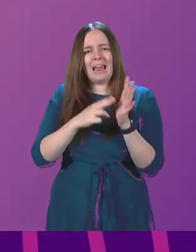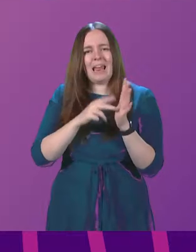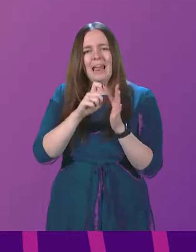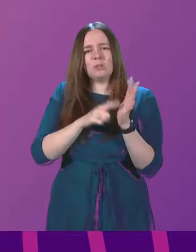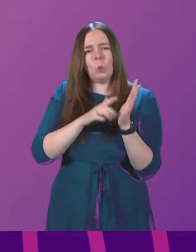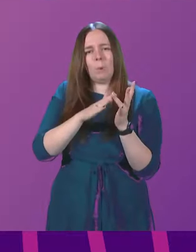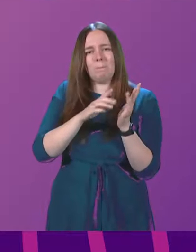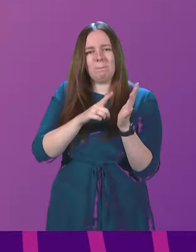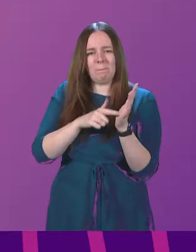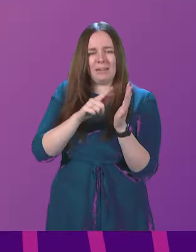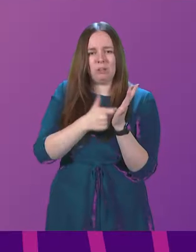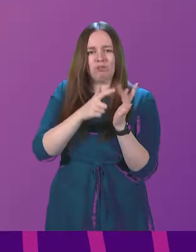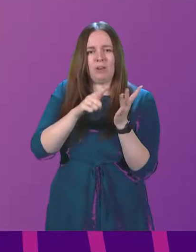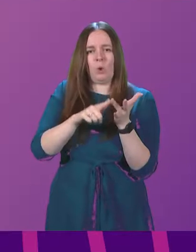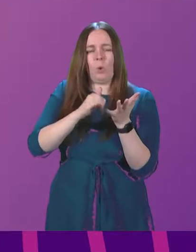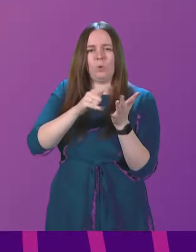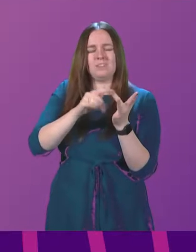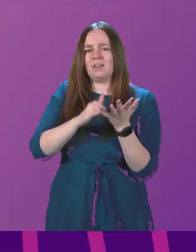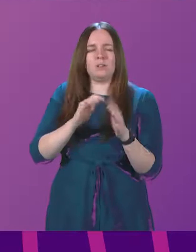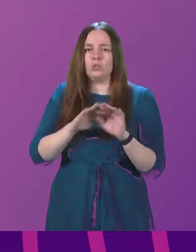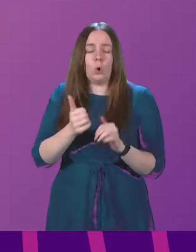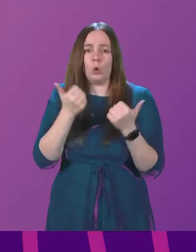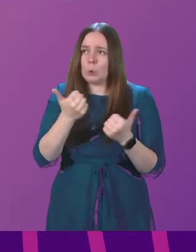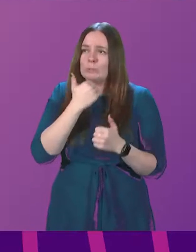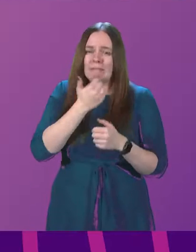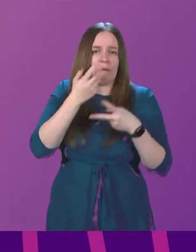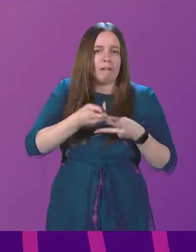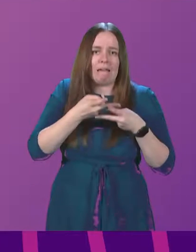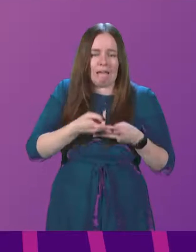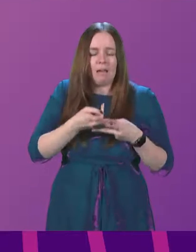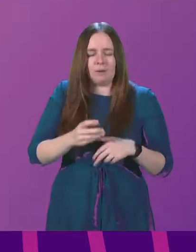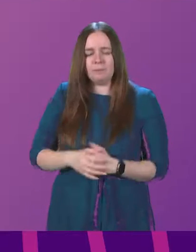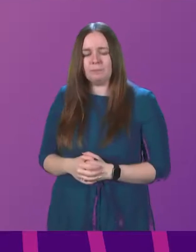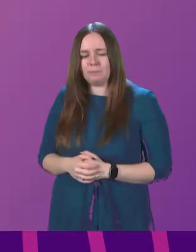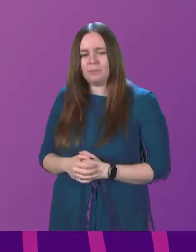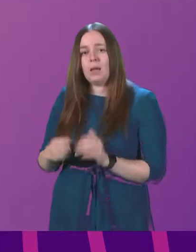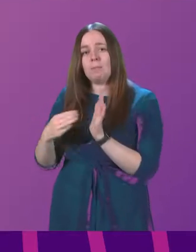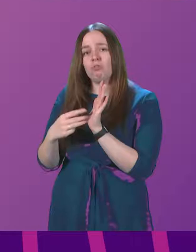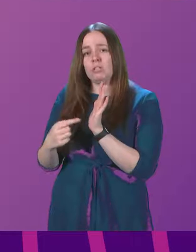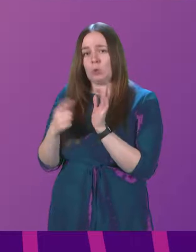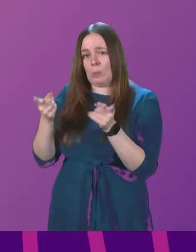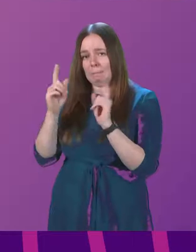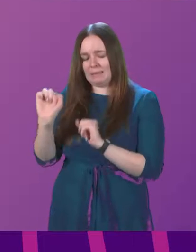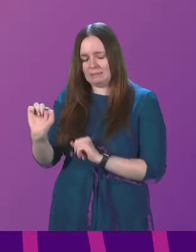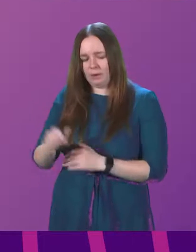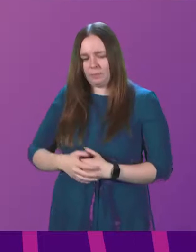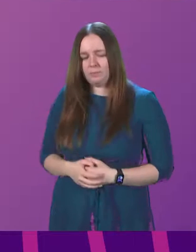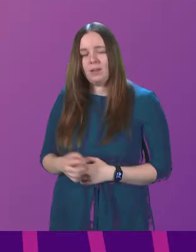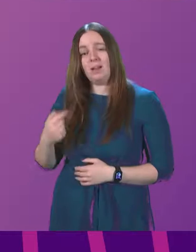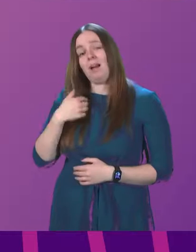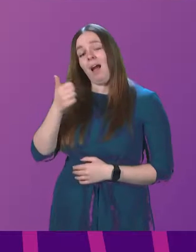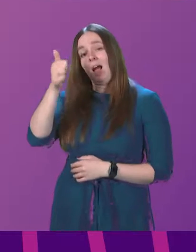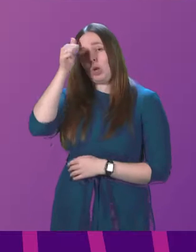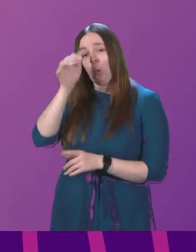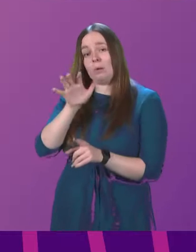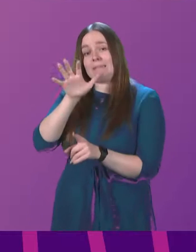care is failing to beat the base level of care. Minister Marie Todd. I know that the diagnosis